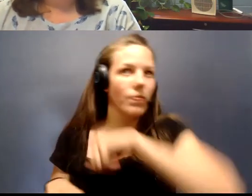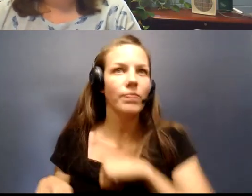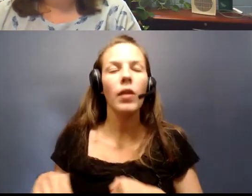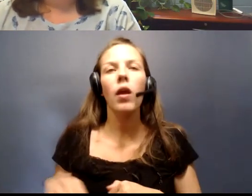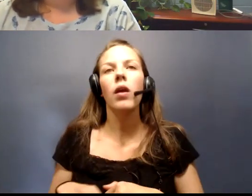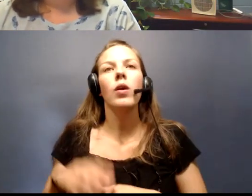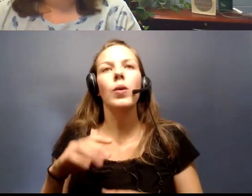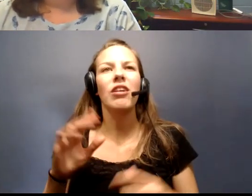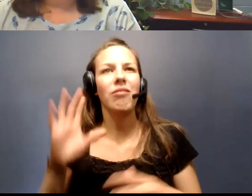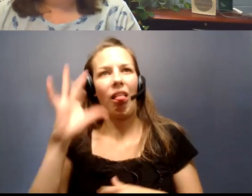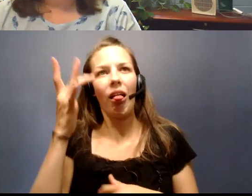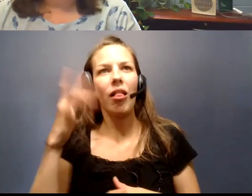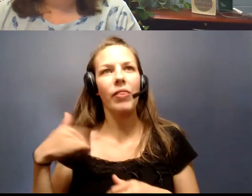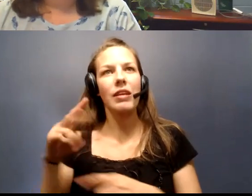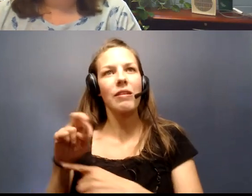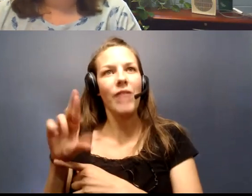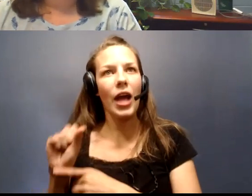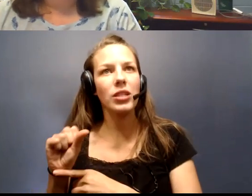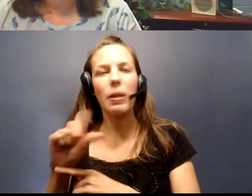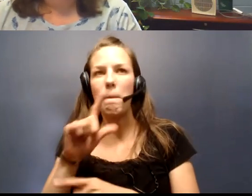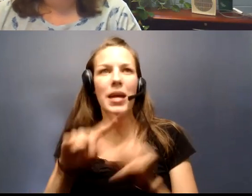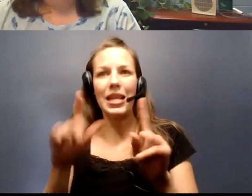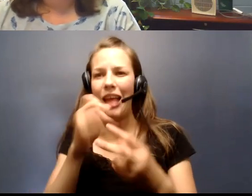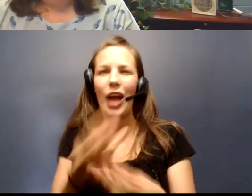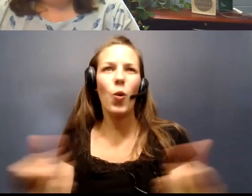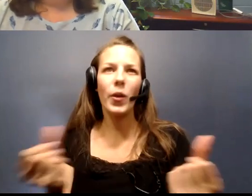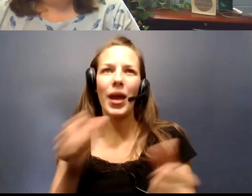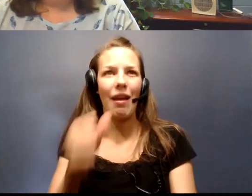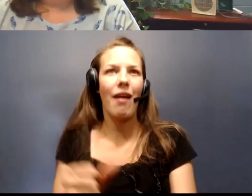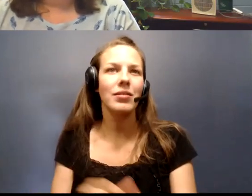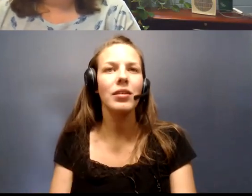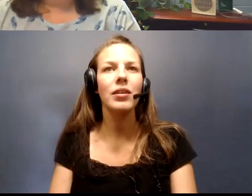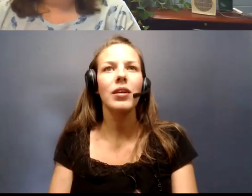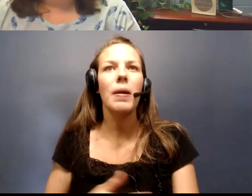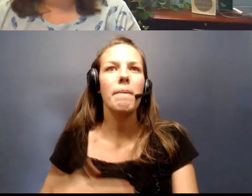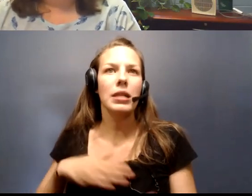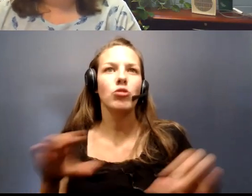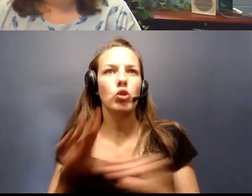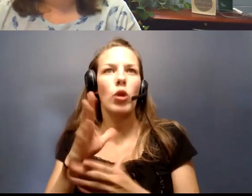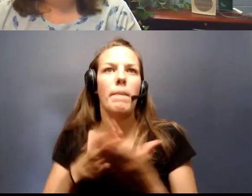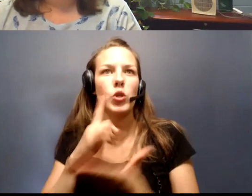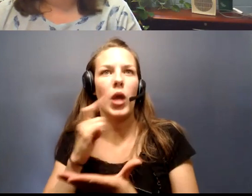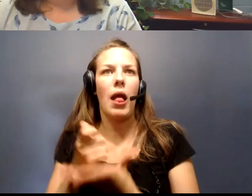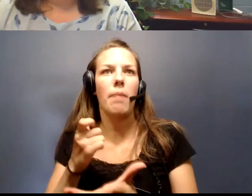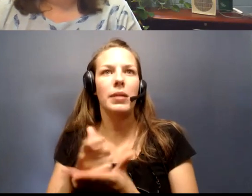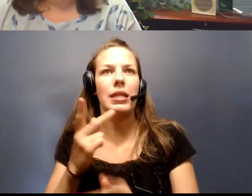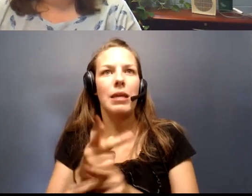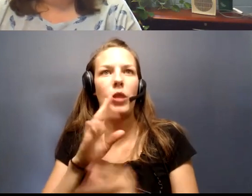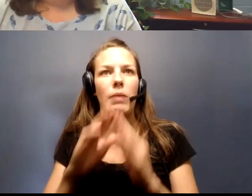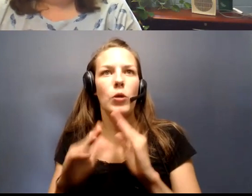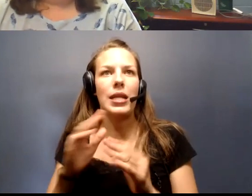tired of this virus, but it isn't going anywhere anytime soon. Please do your part to help keep our community safe.